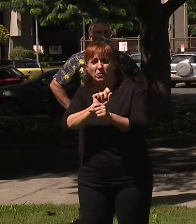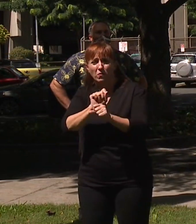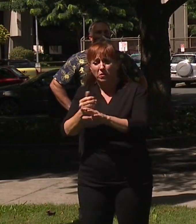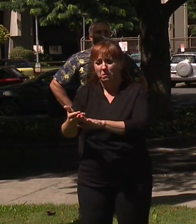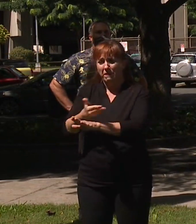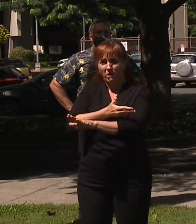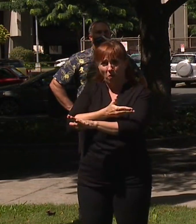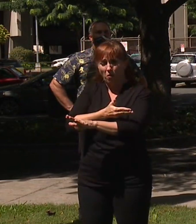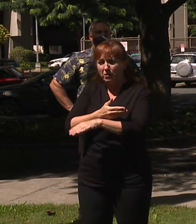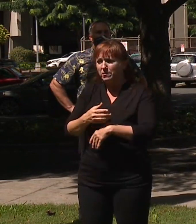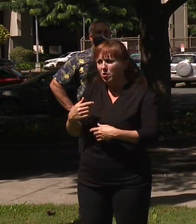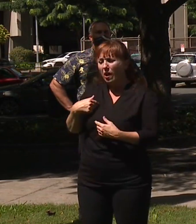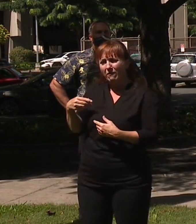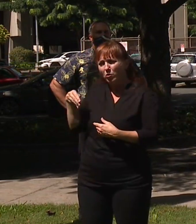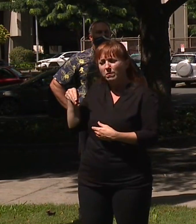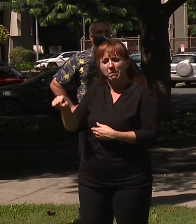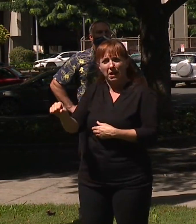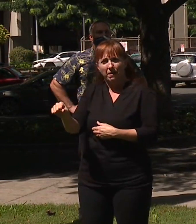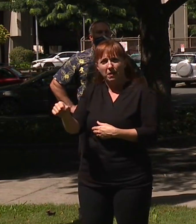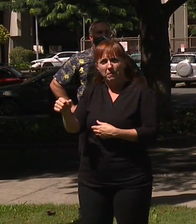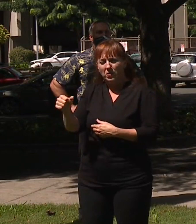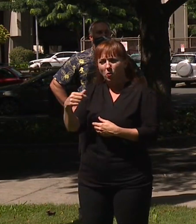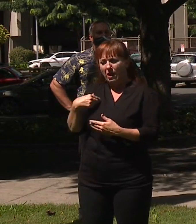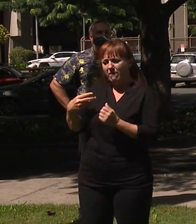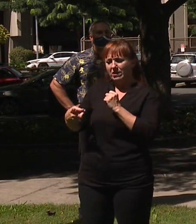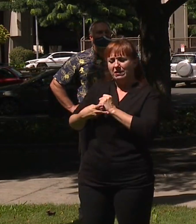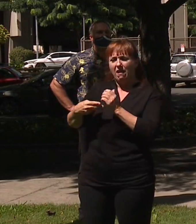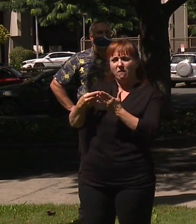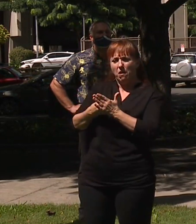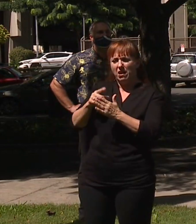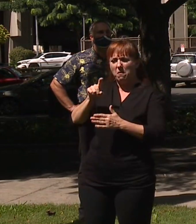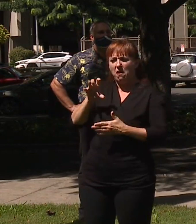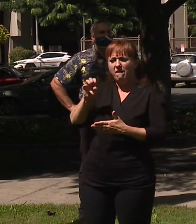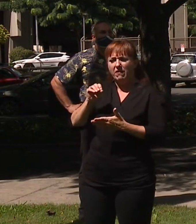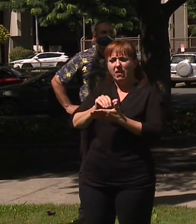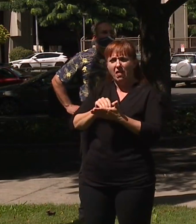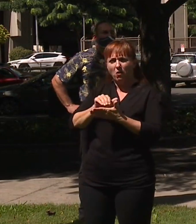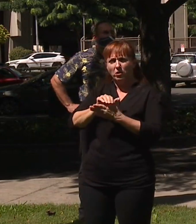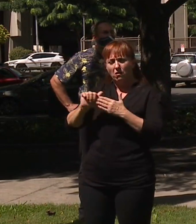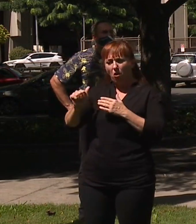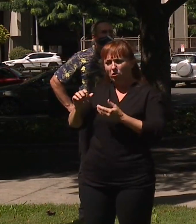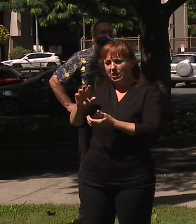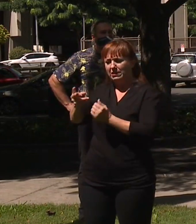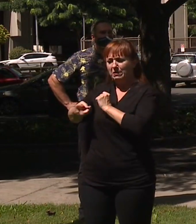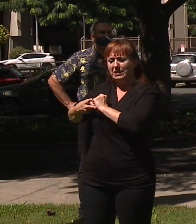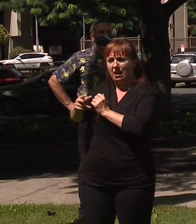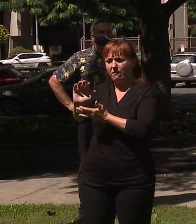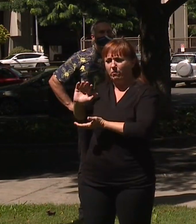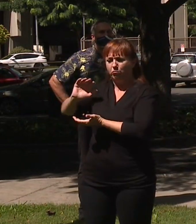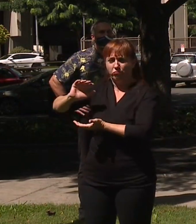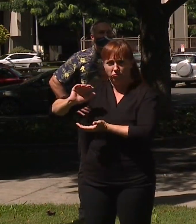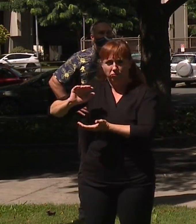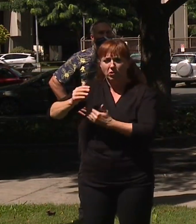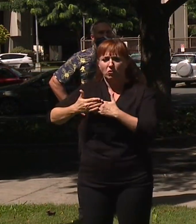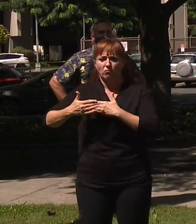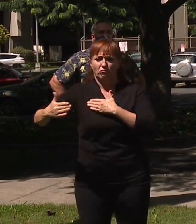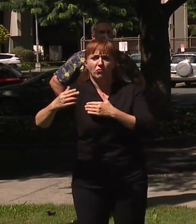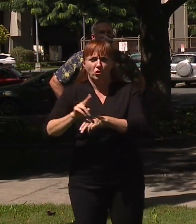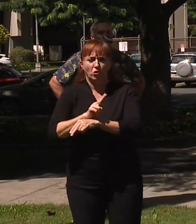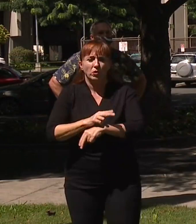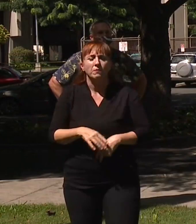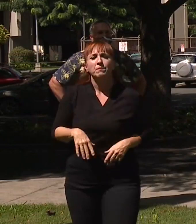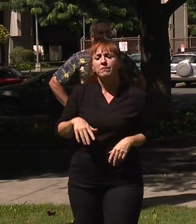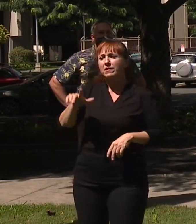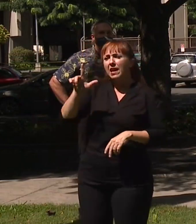there's some recompense for us to purchase that audit on the back side. So, to drive home Josh's point, Rick, on the LED